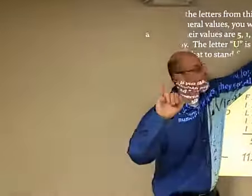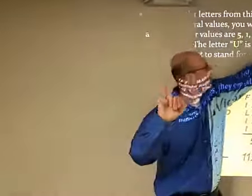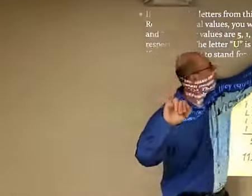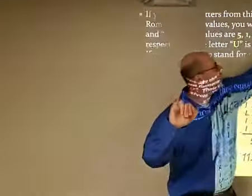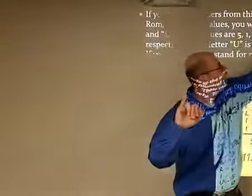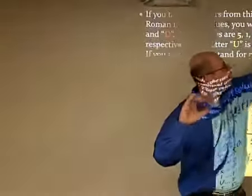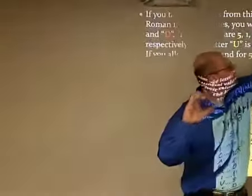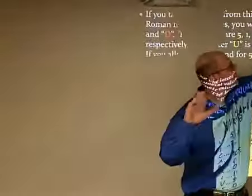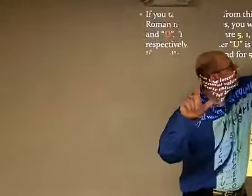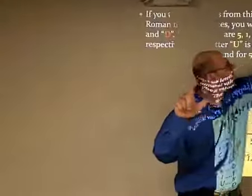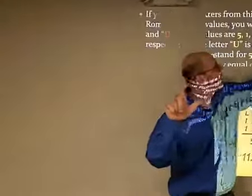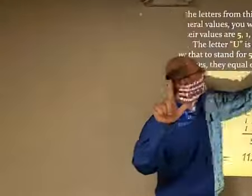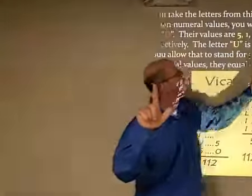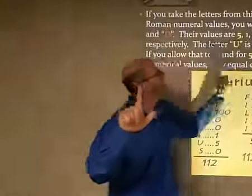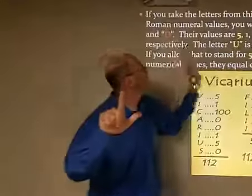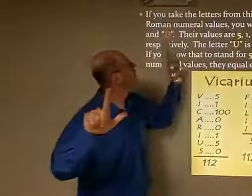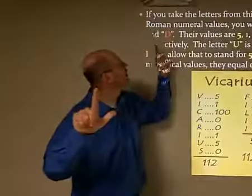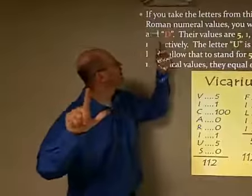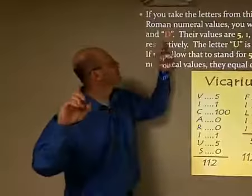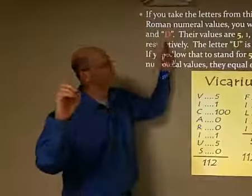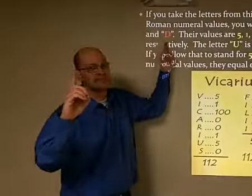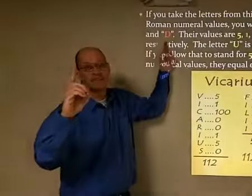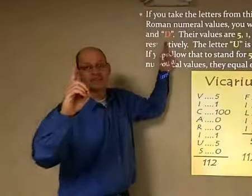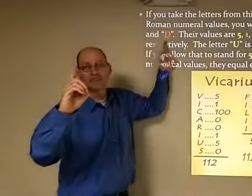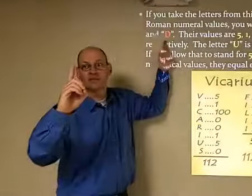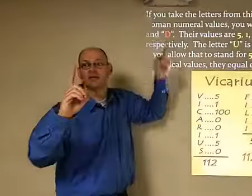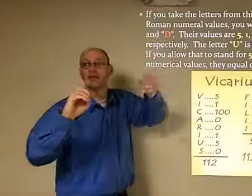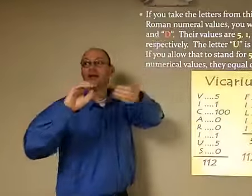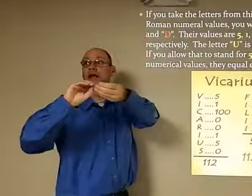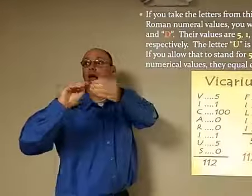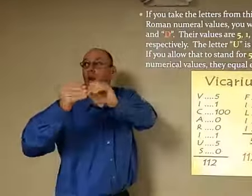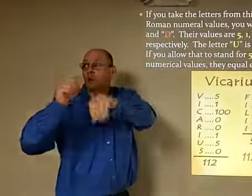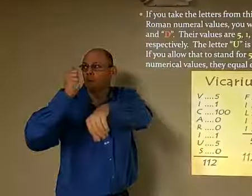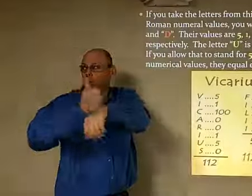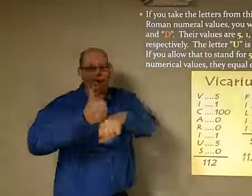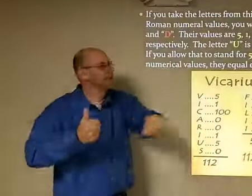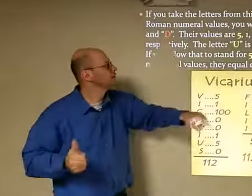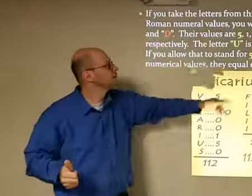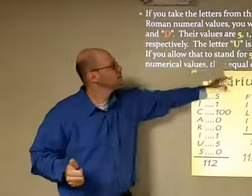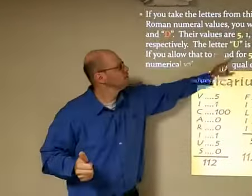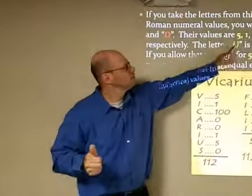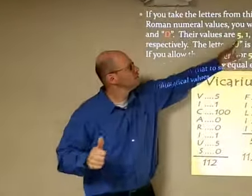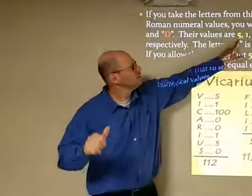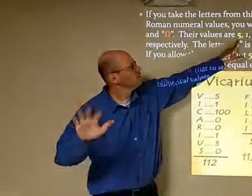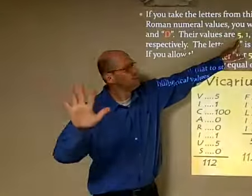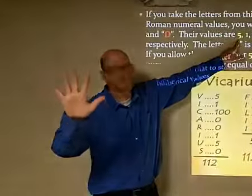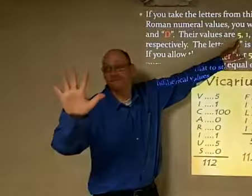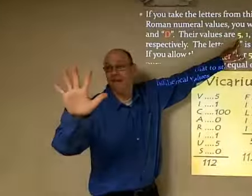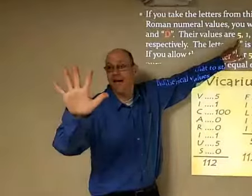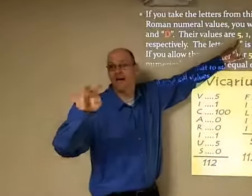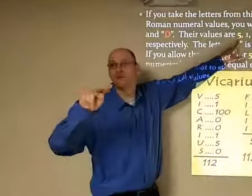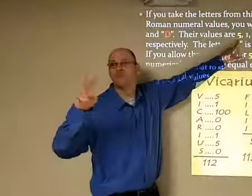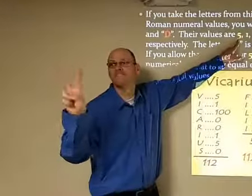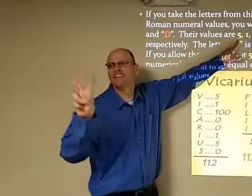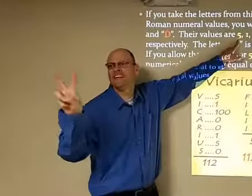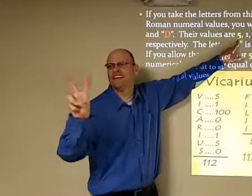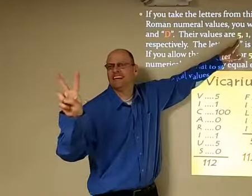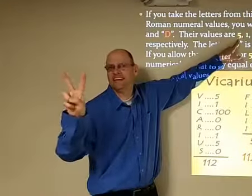okay so you have the letters and the inscription and it has Roman numeral